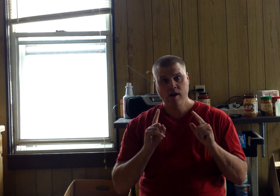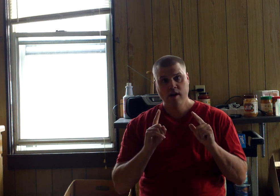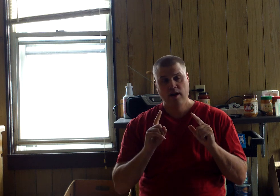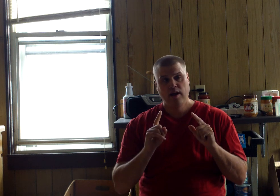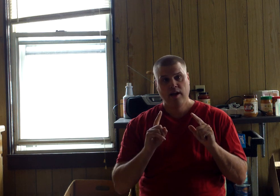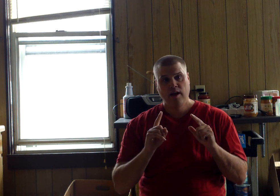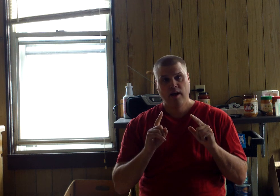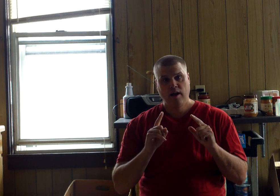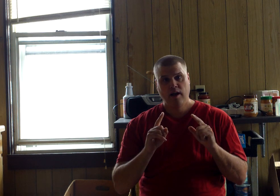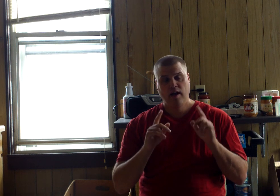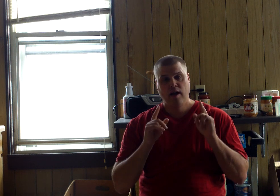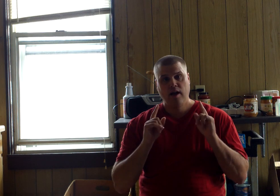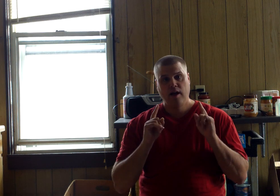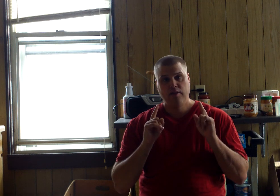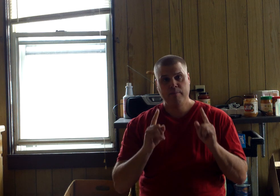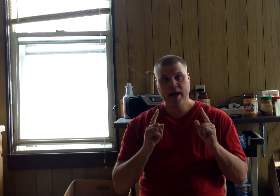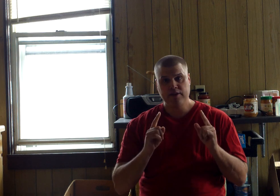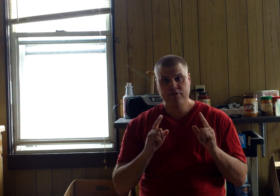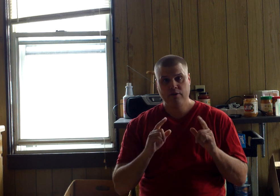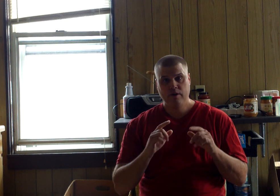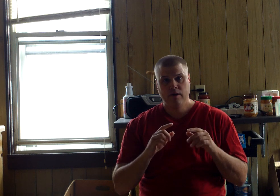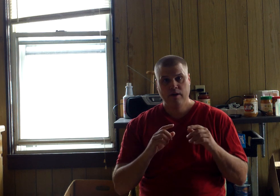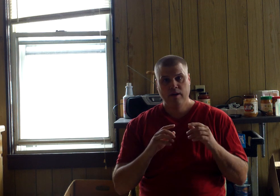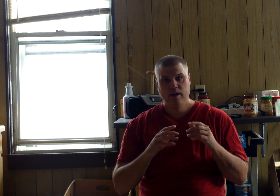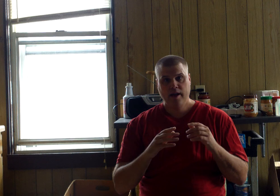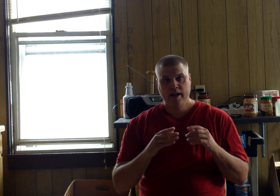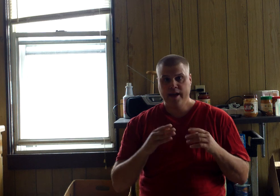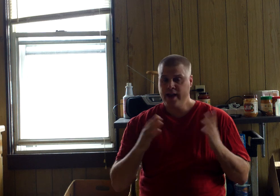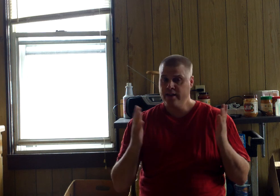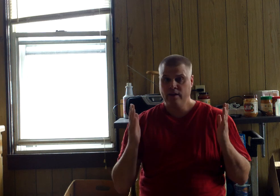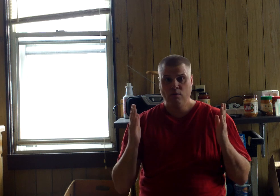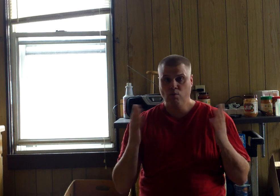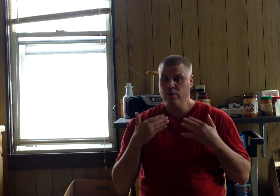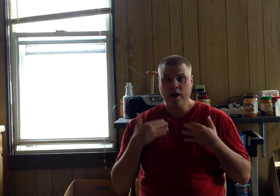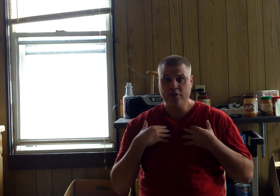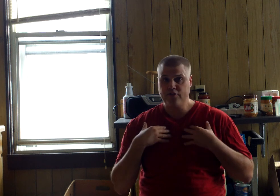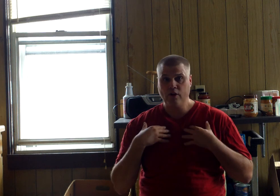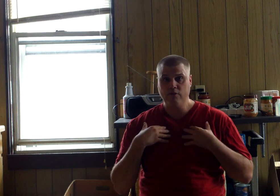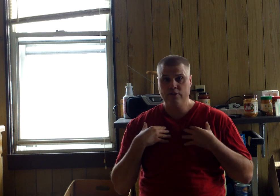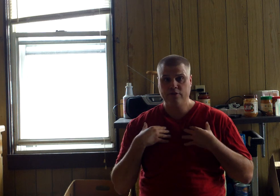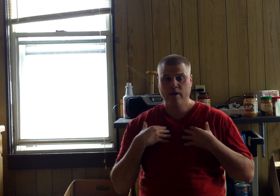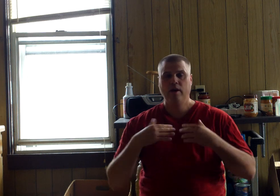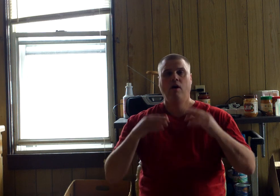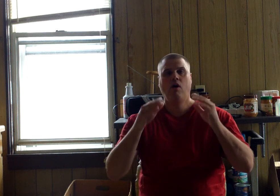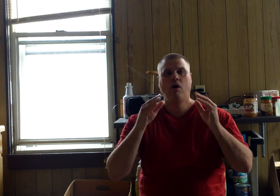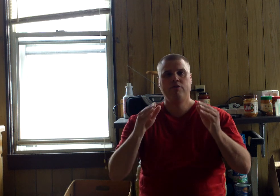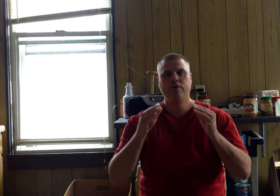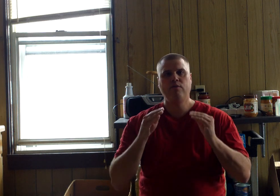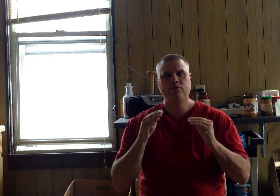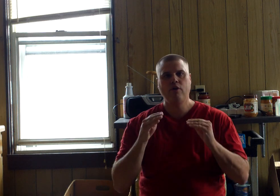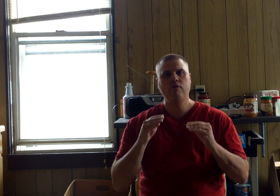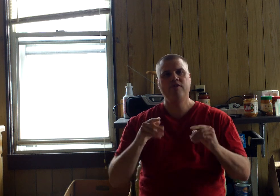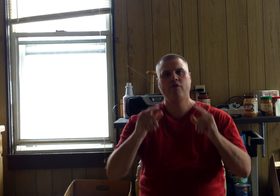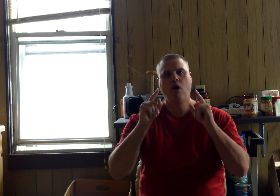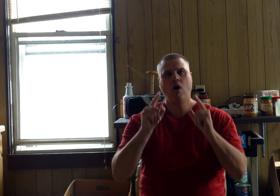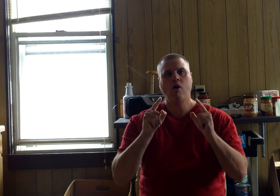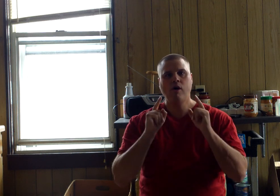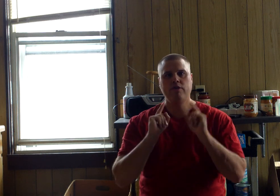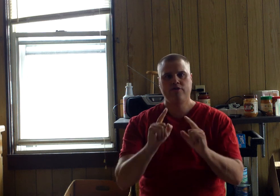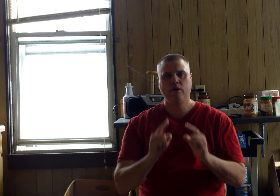the master. And we're not the servants. Our civil servants are the